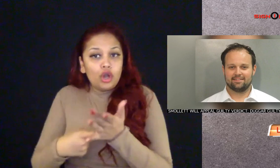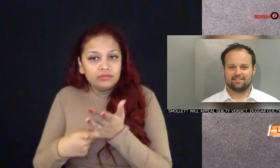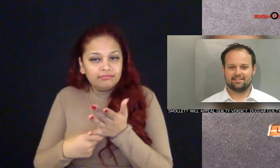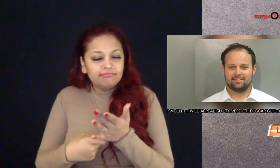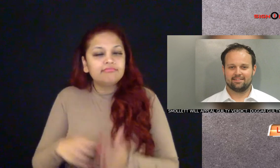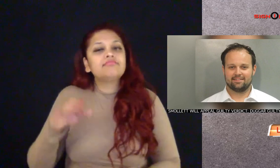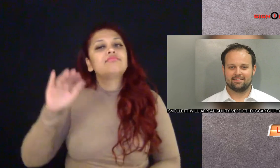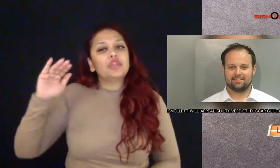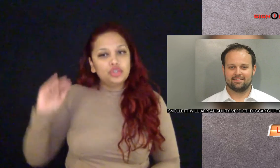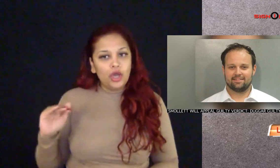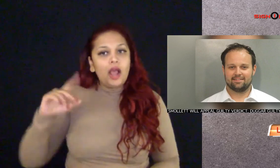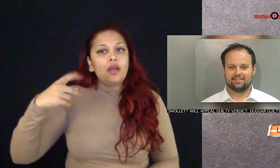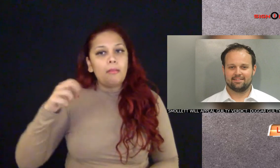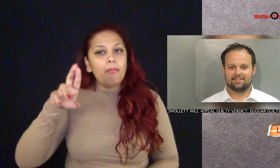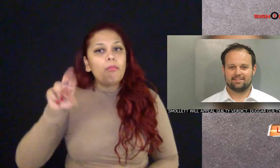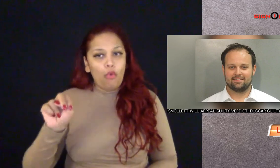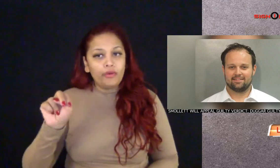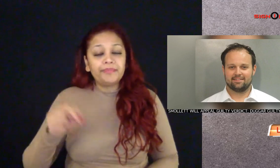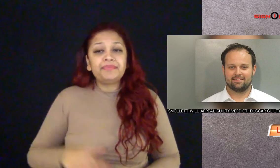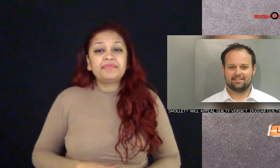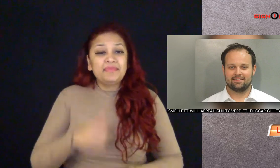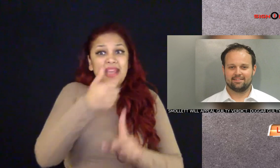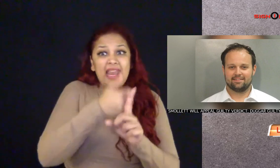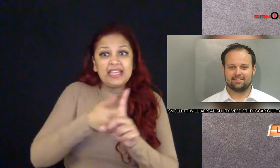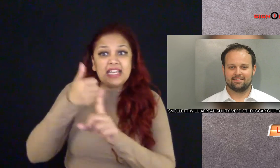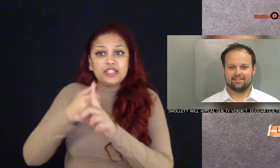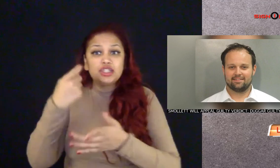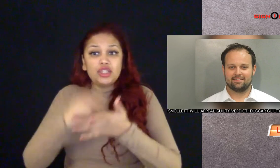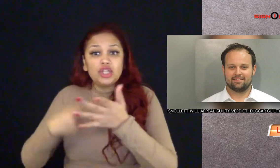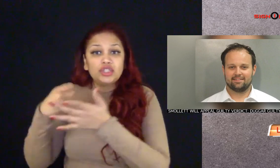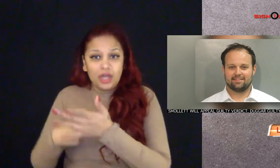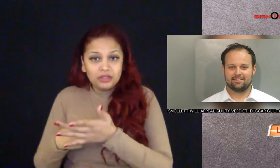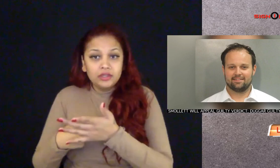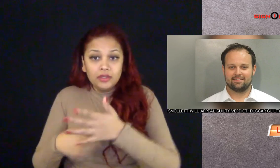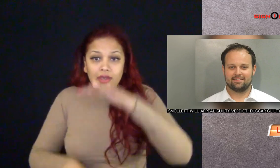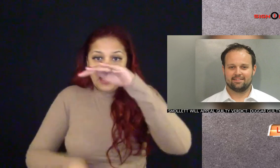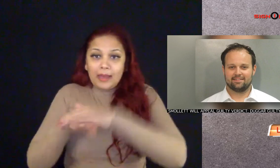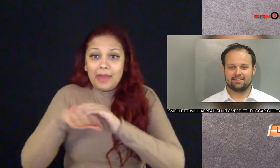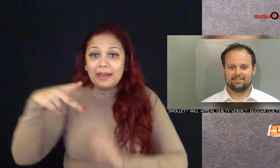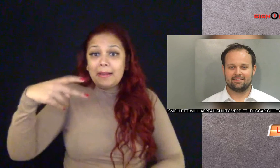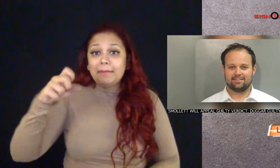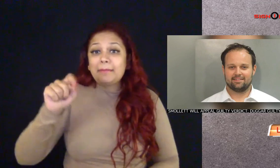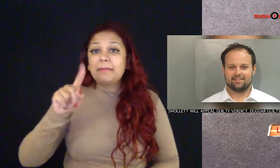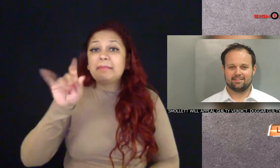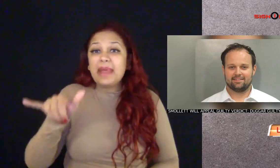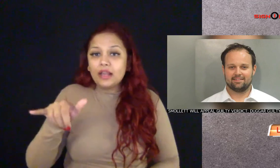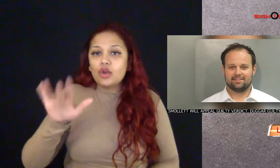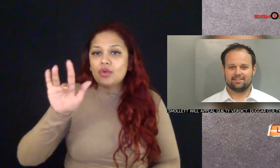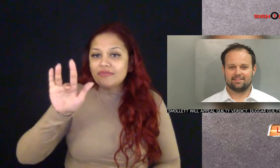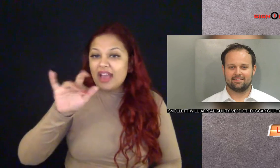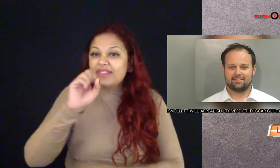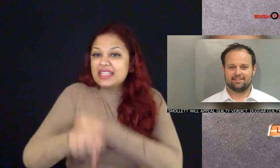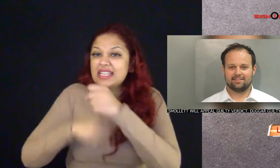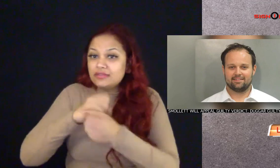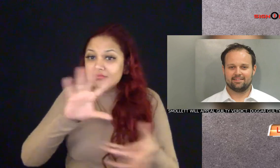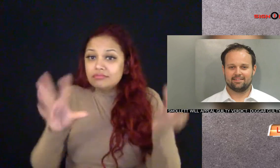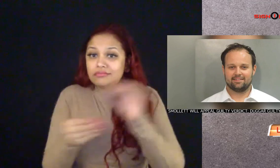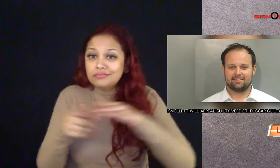two charges of child pornography. Each charge carrying a maximum penalty of 25 years in